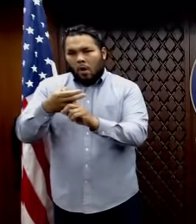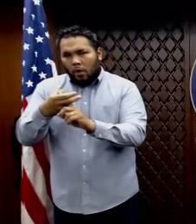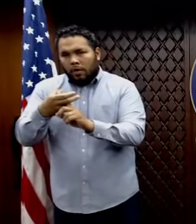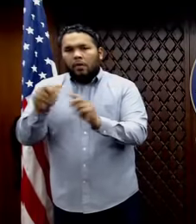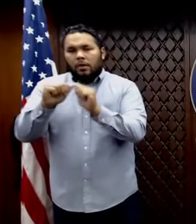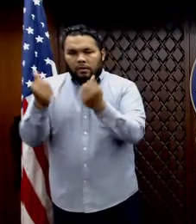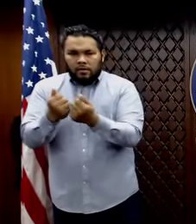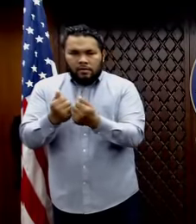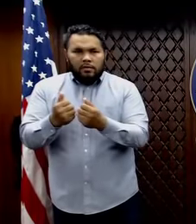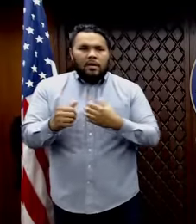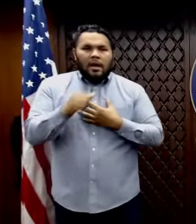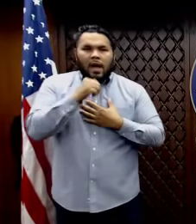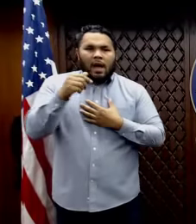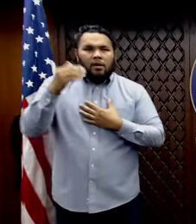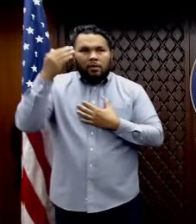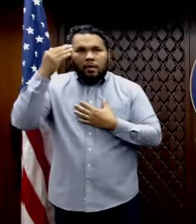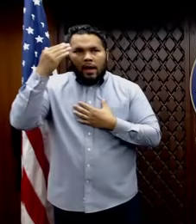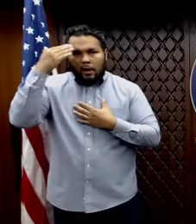of each individual room at this time.